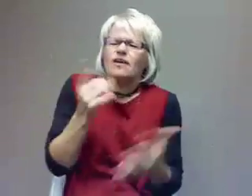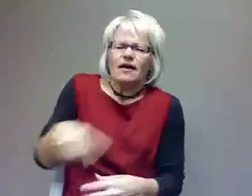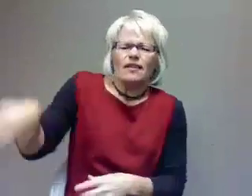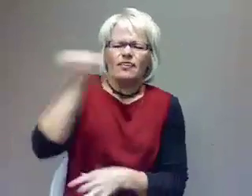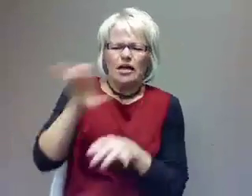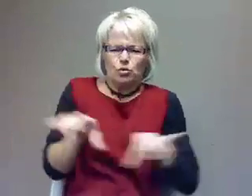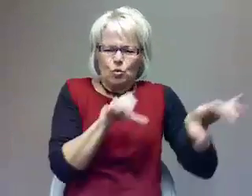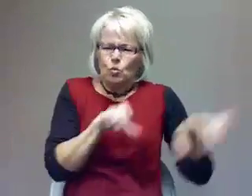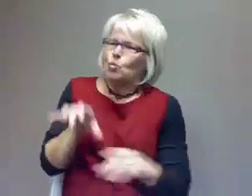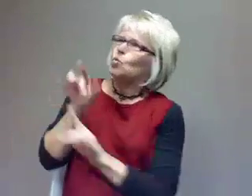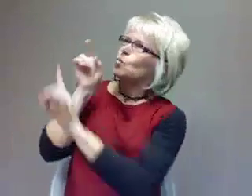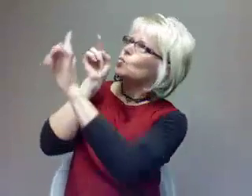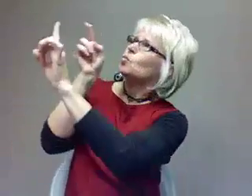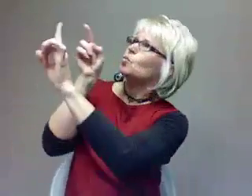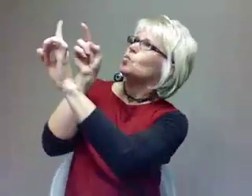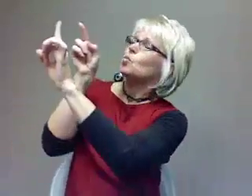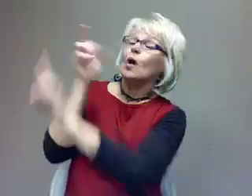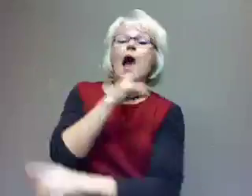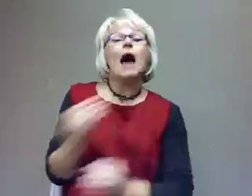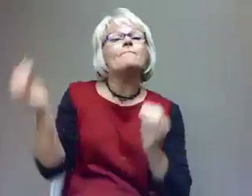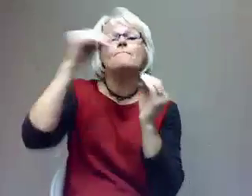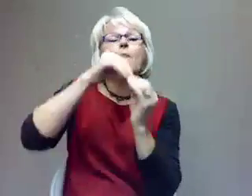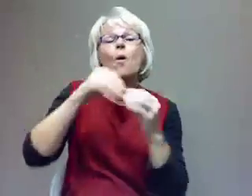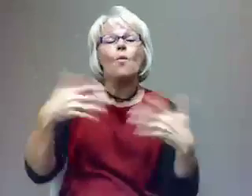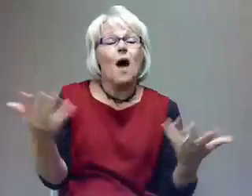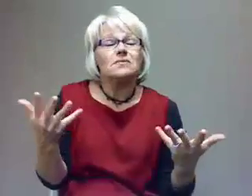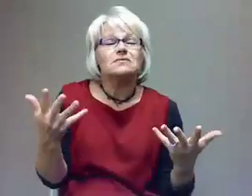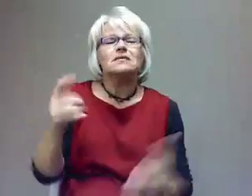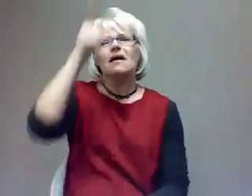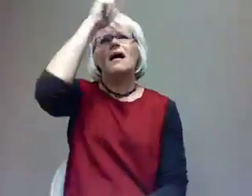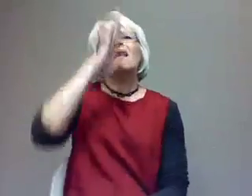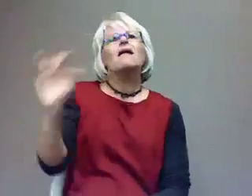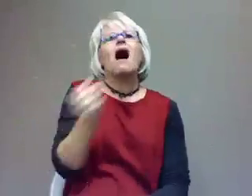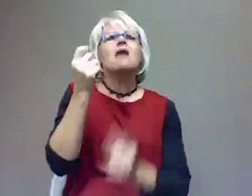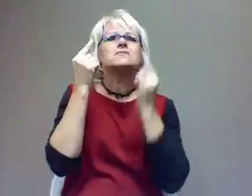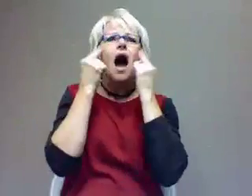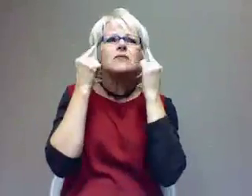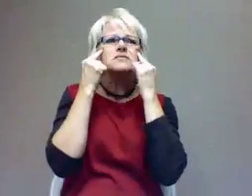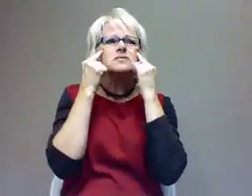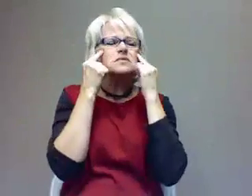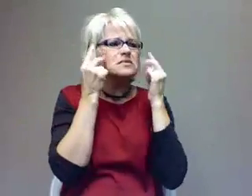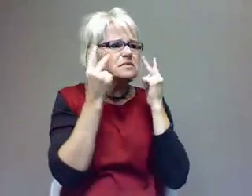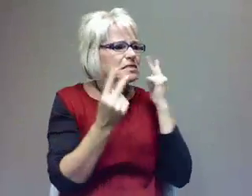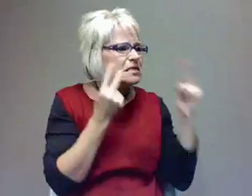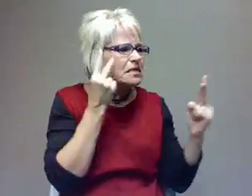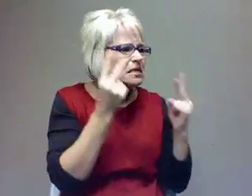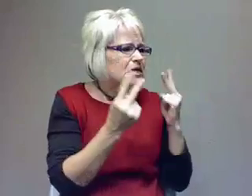And then He goes even further. And He says, eyes of the Lord are on those who fear Him. On those who hope in